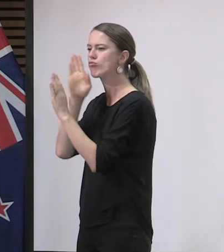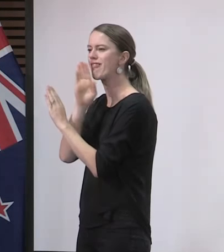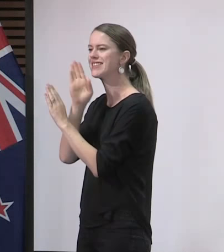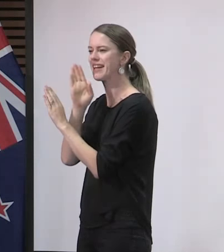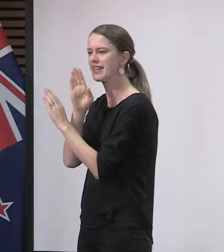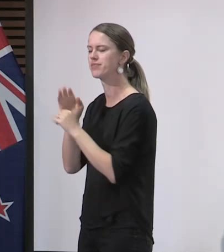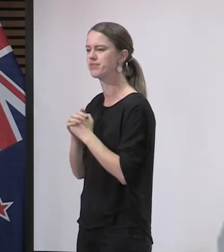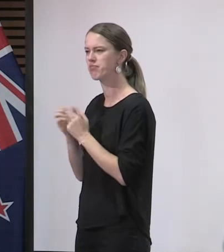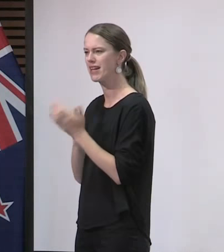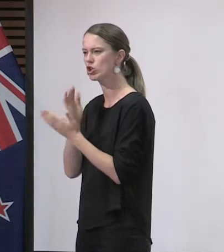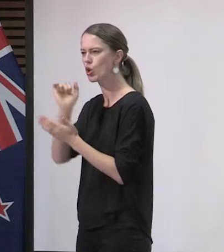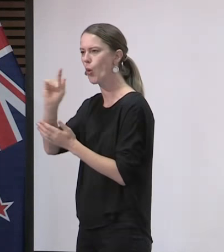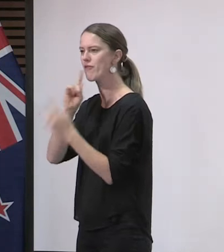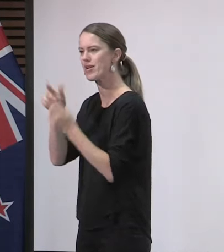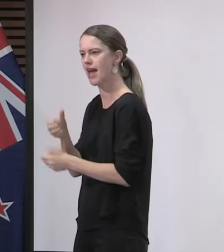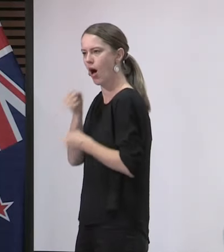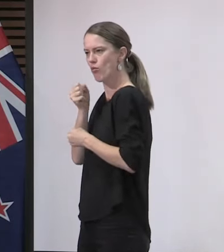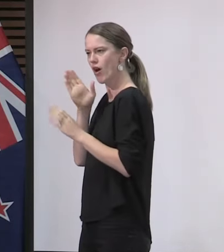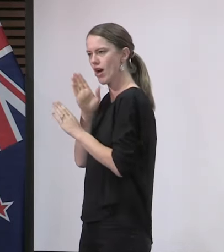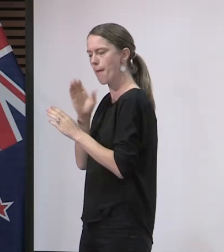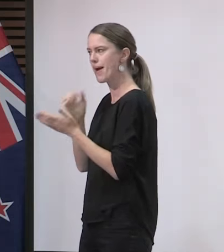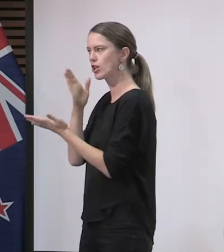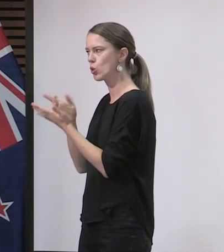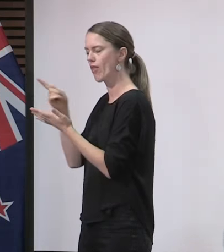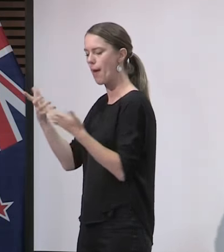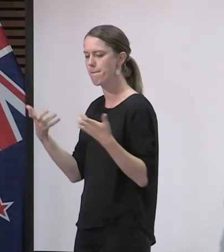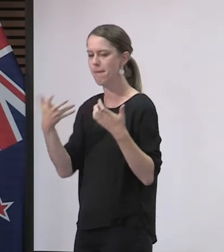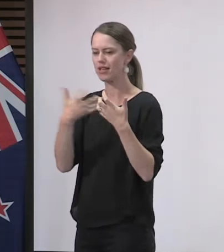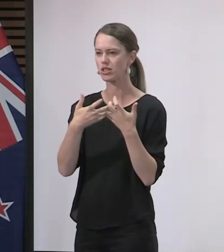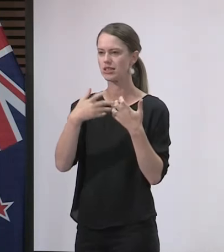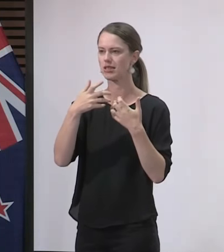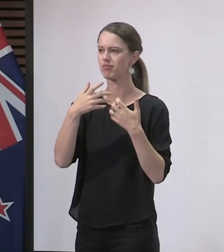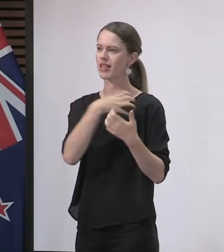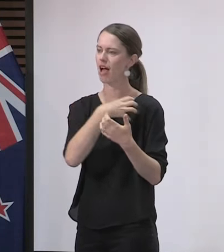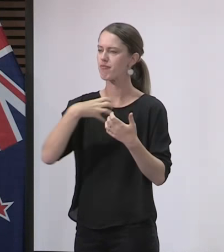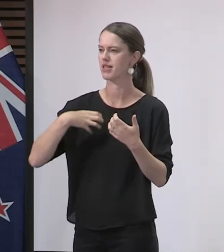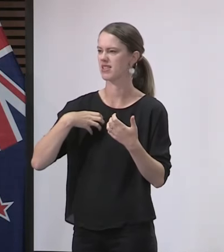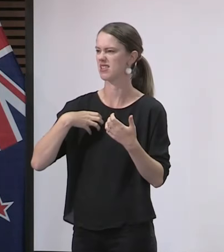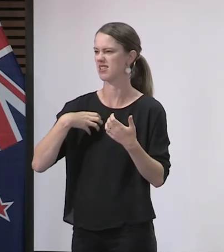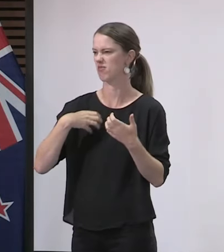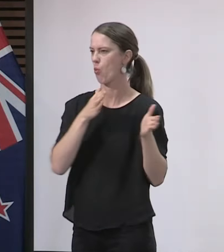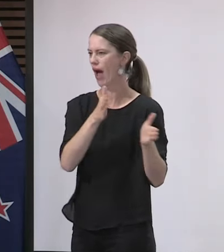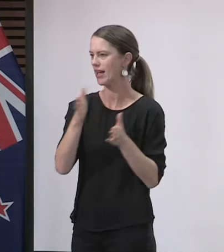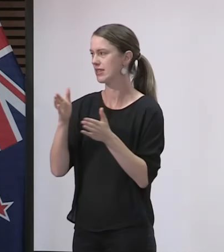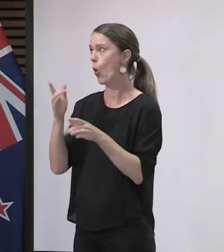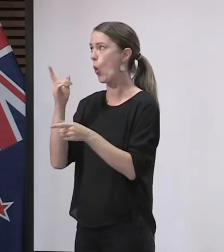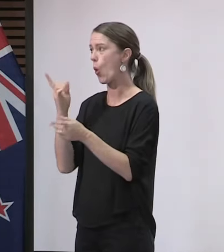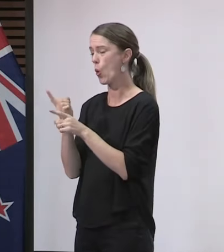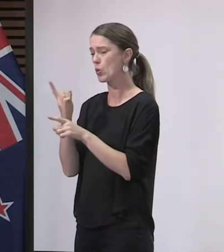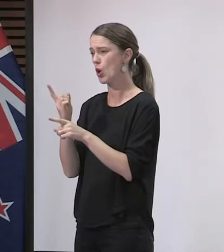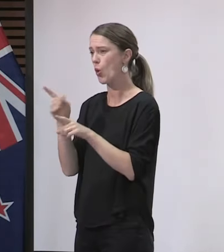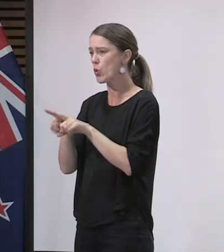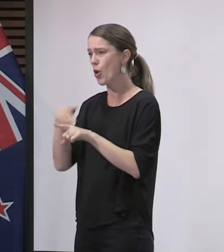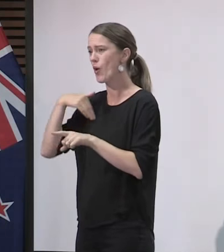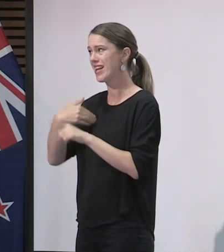ensuring it links with other government priorities and approaches, and of course, in this case, getting cabinet approval to go